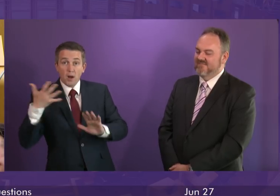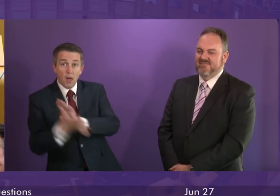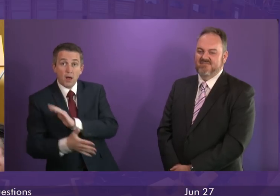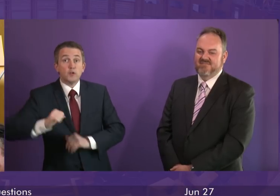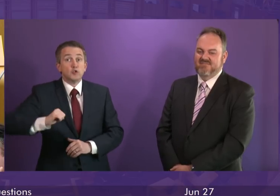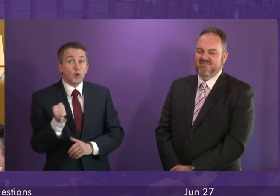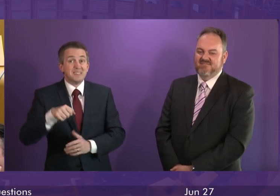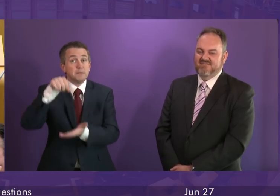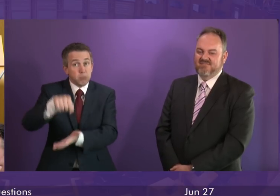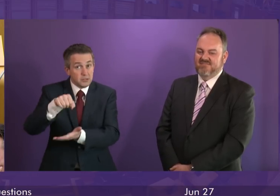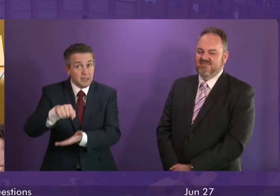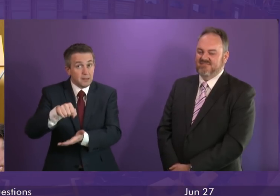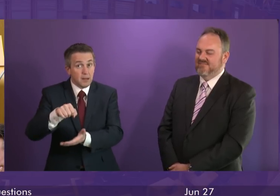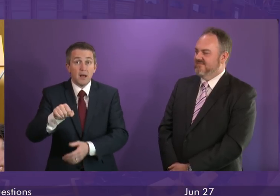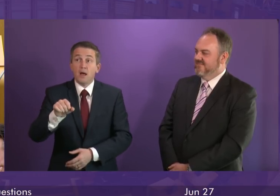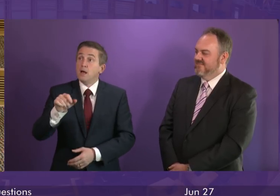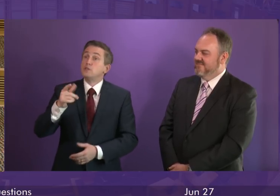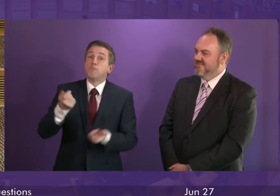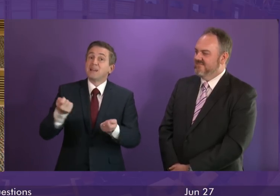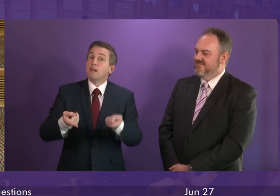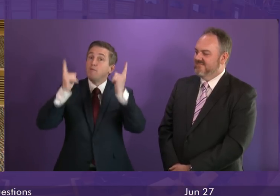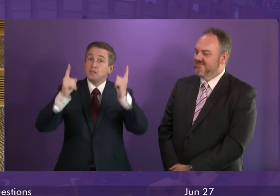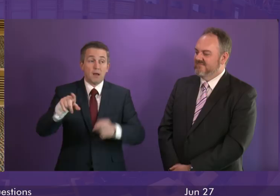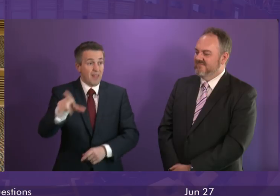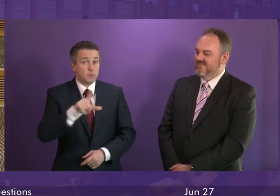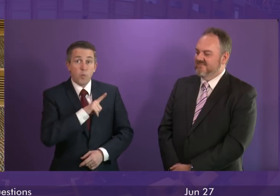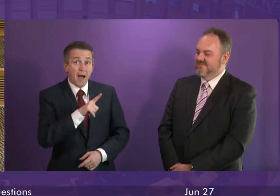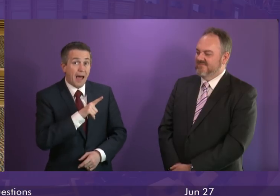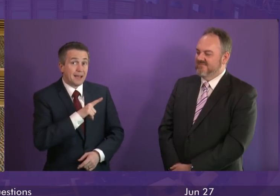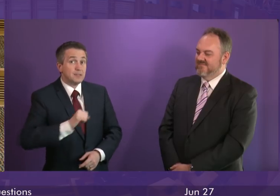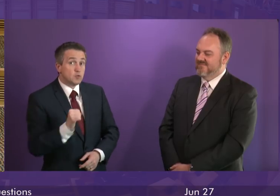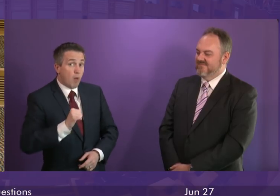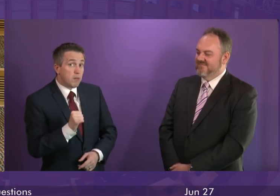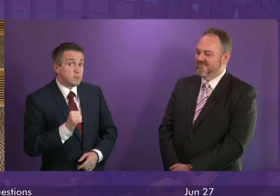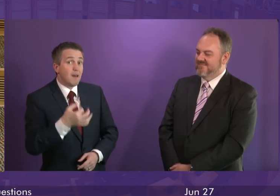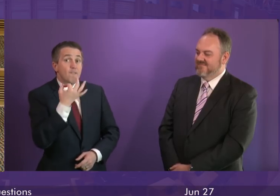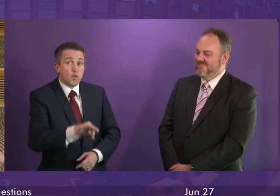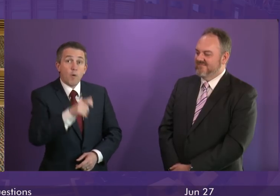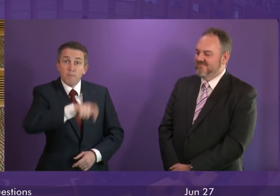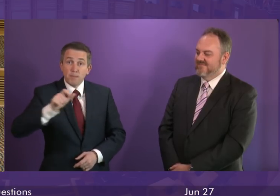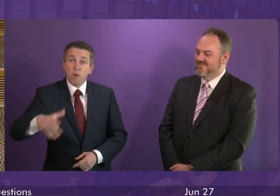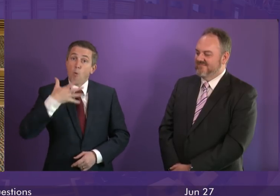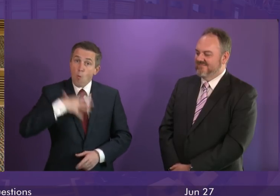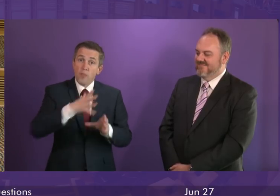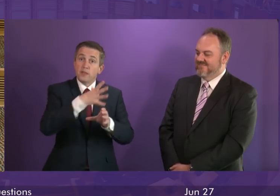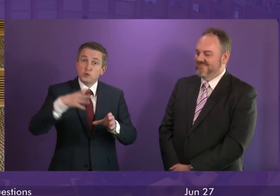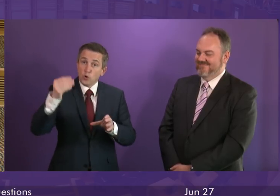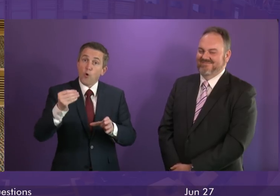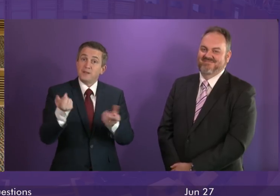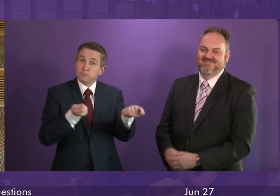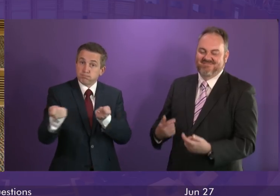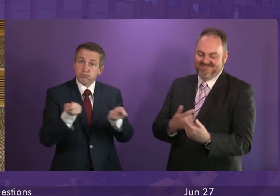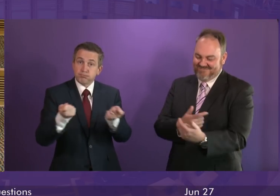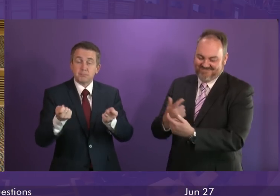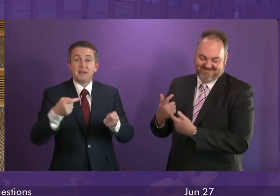the Scottish budget, which is why, Presiding Officer, fewer and fewer and fewer people in Scotland want to see the Tories on these